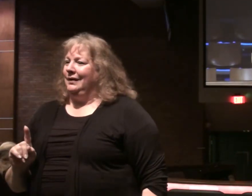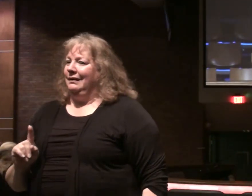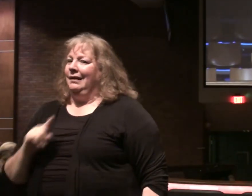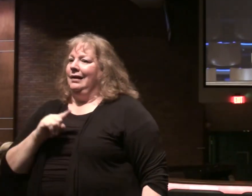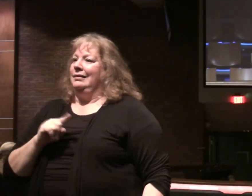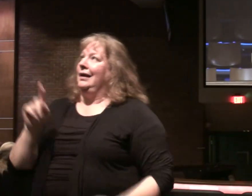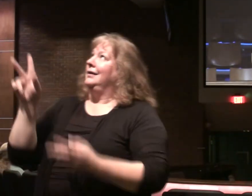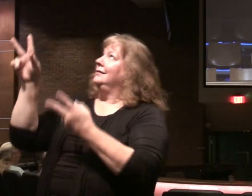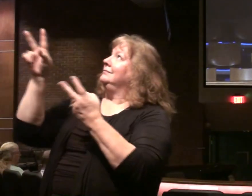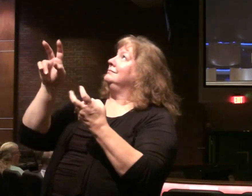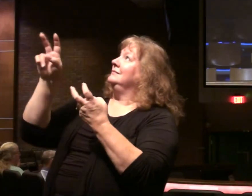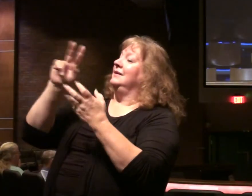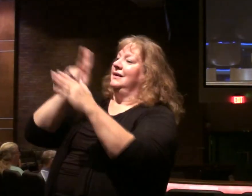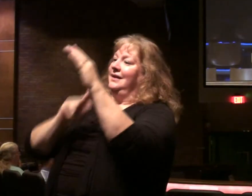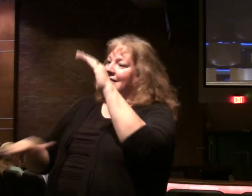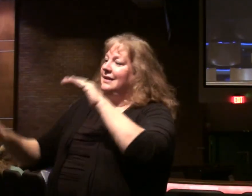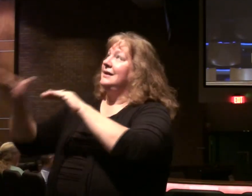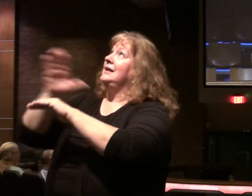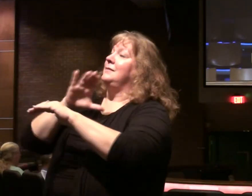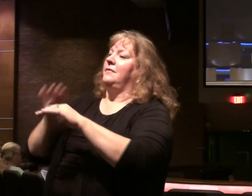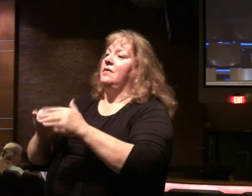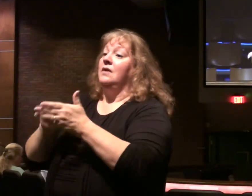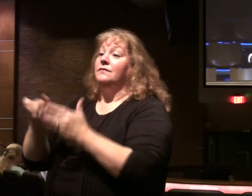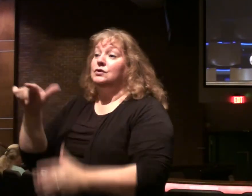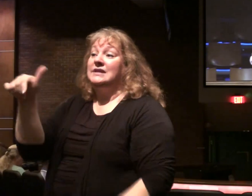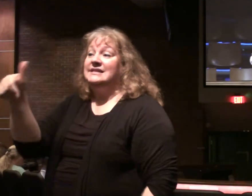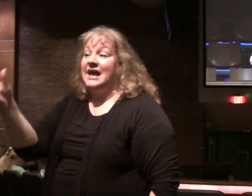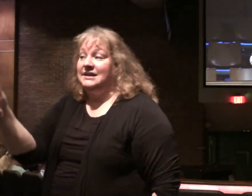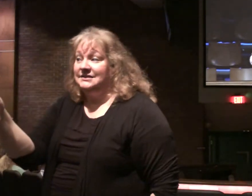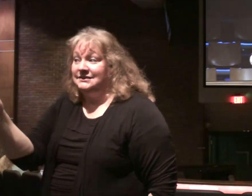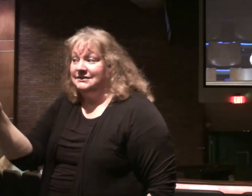partake of the coming kingdom of Christ. Look at verse 10.